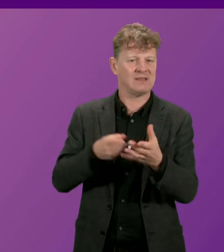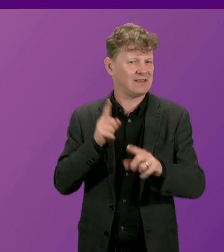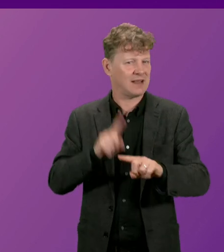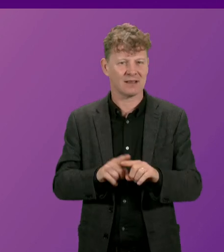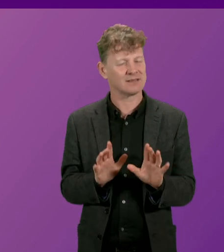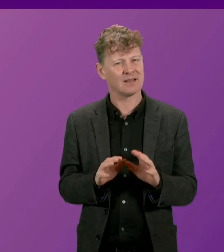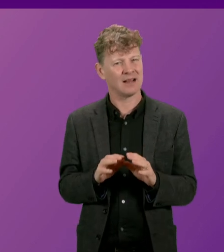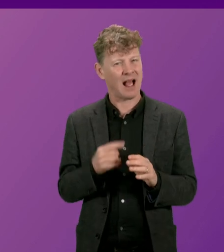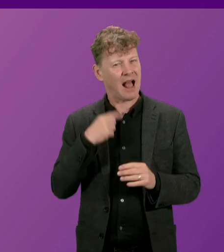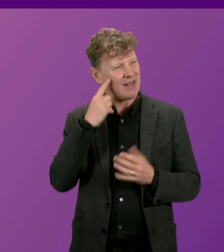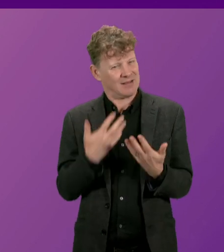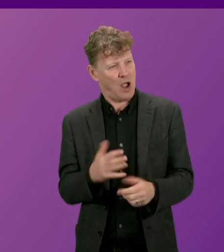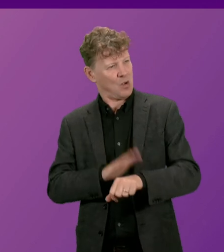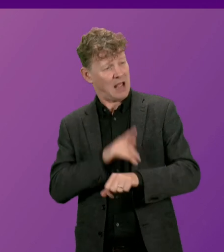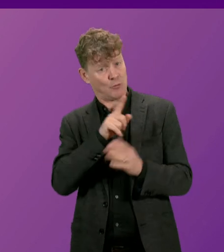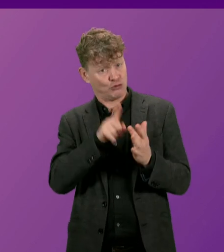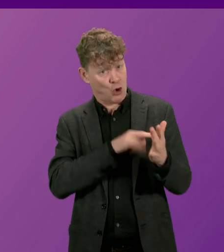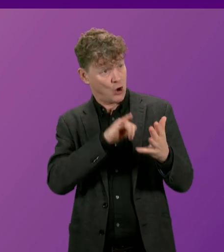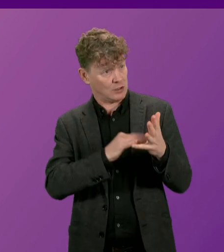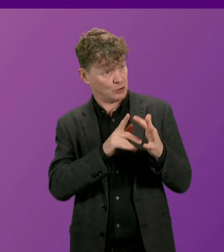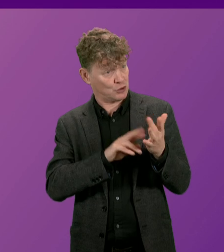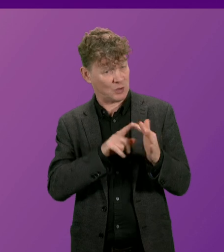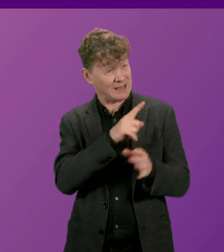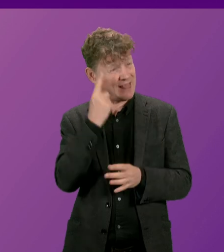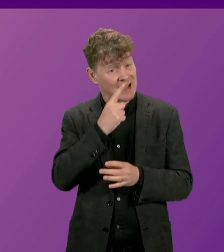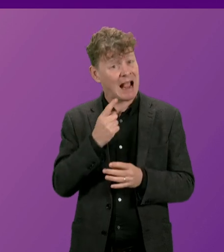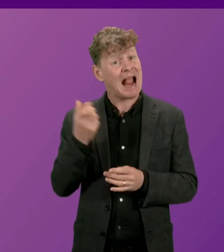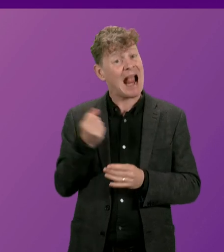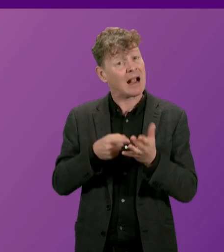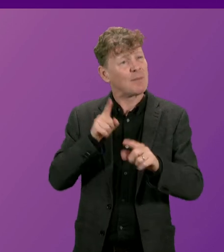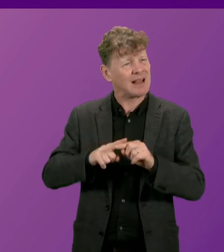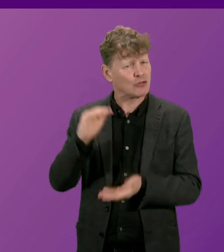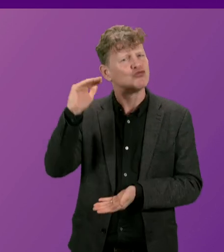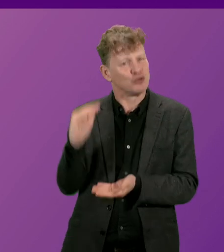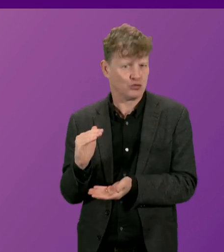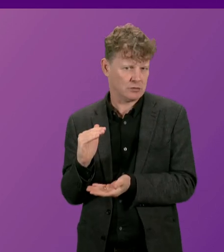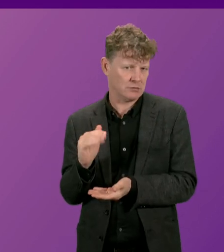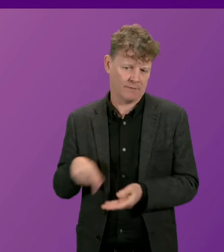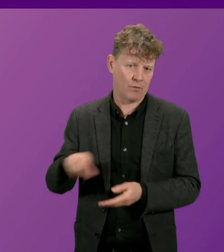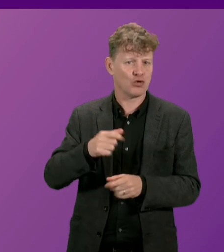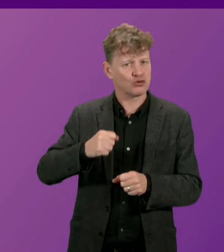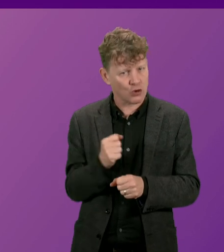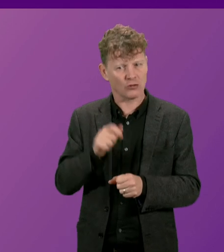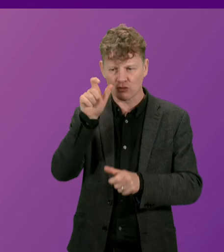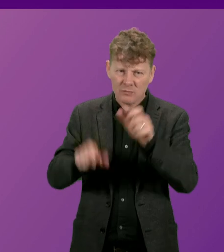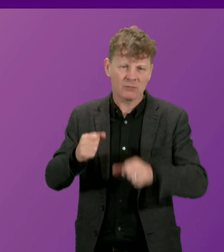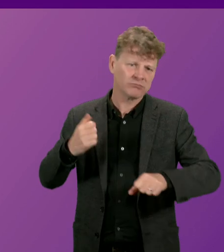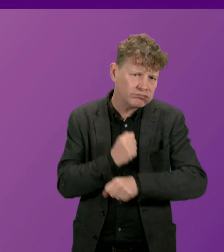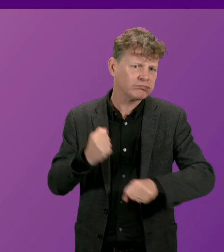time John Swinney considered reducing income tax for hard-working Scots? First Minister.